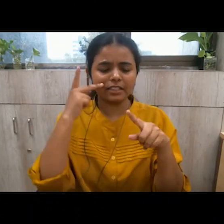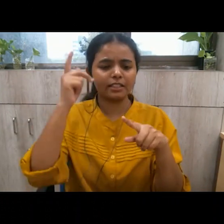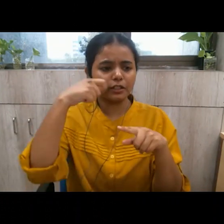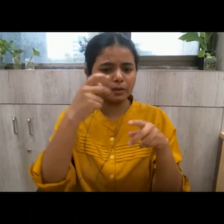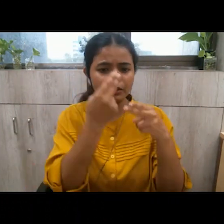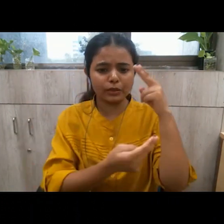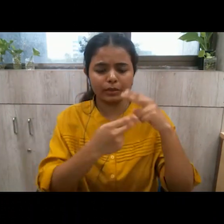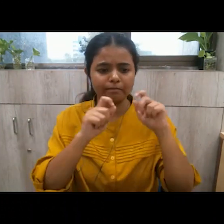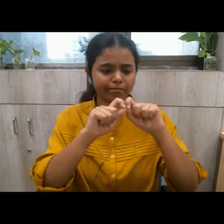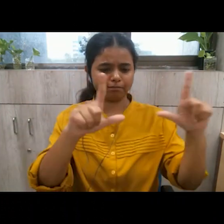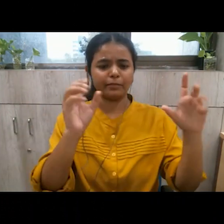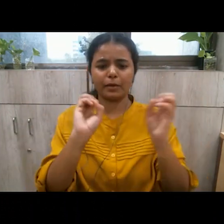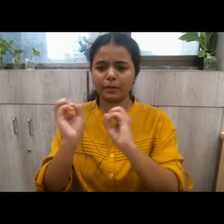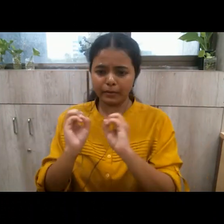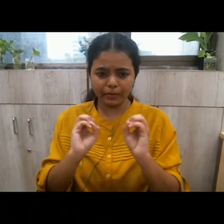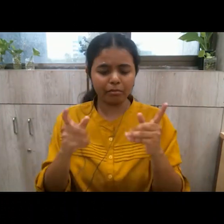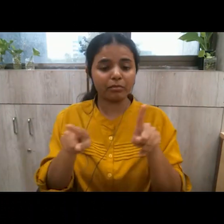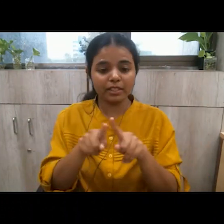not even part of conversations